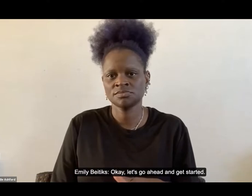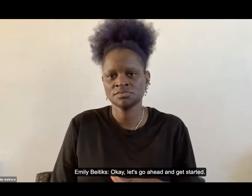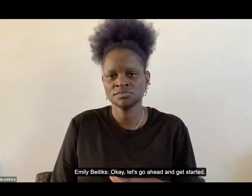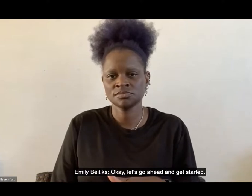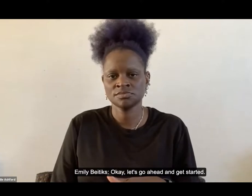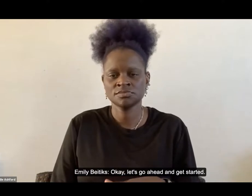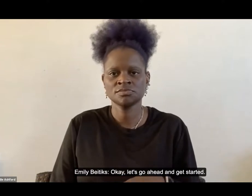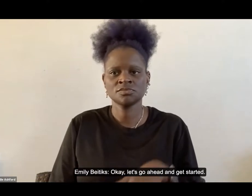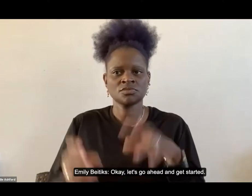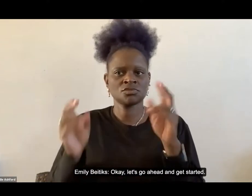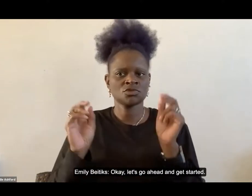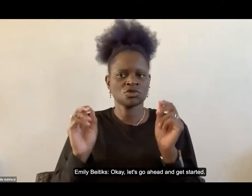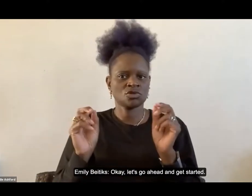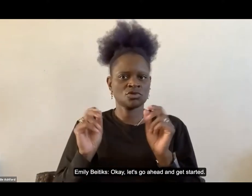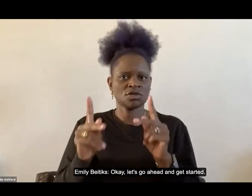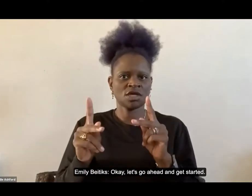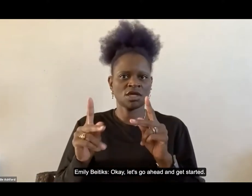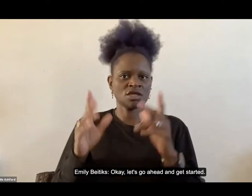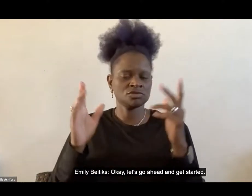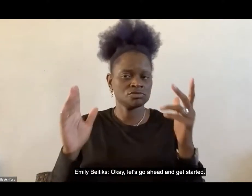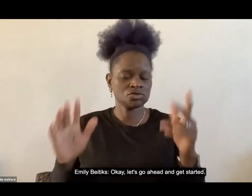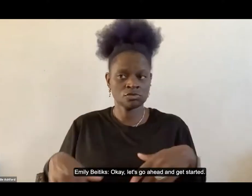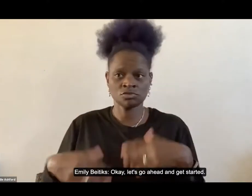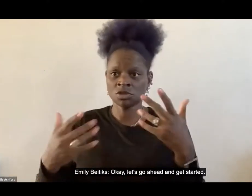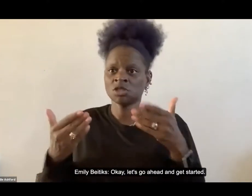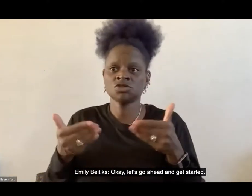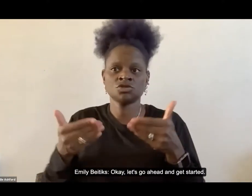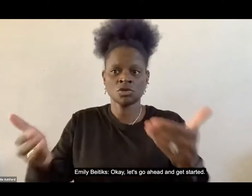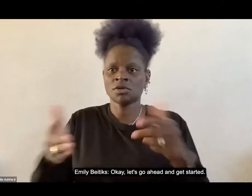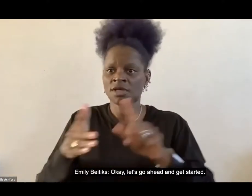Okay, let's go ahead and get started.